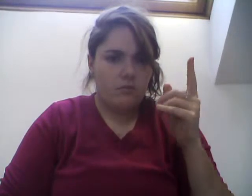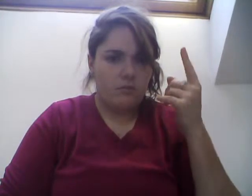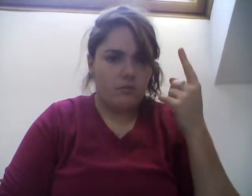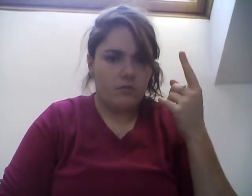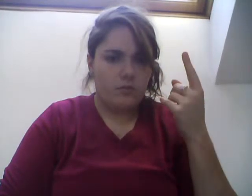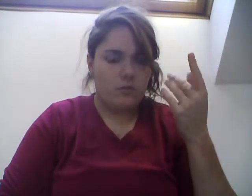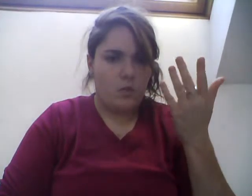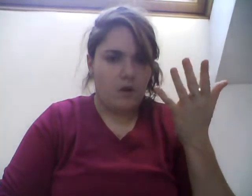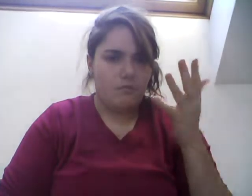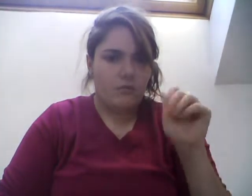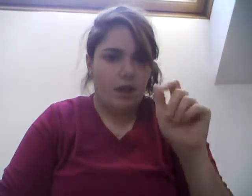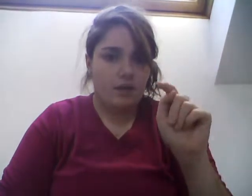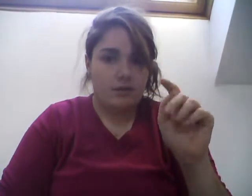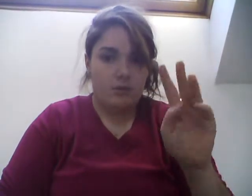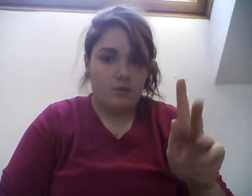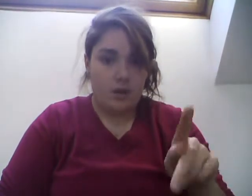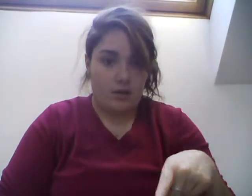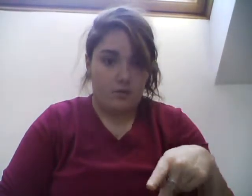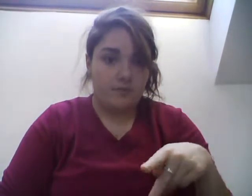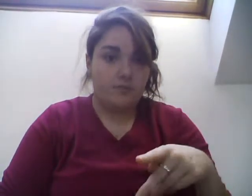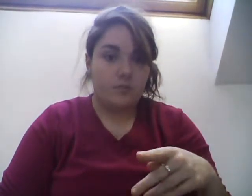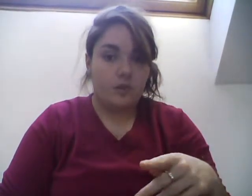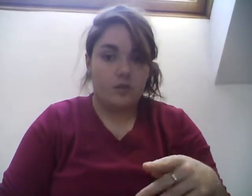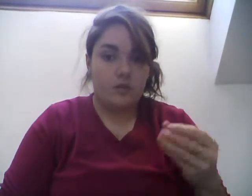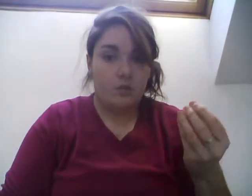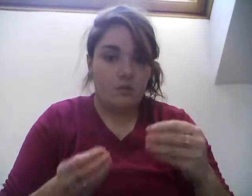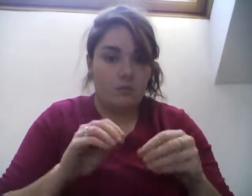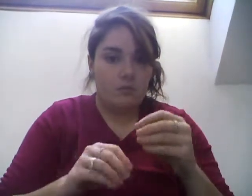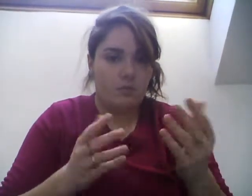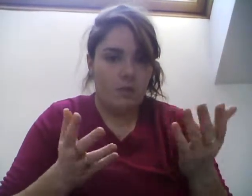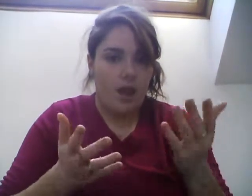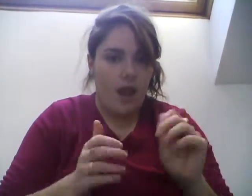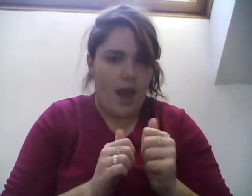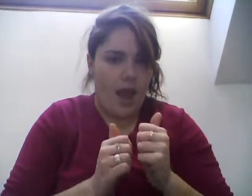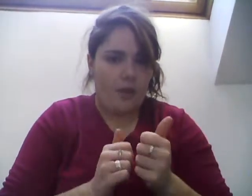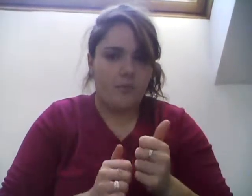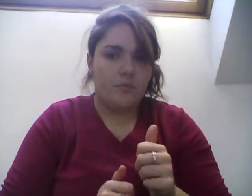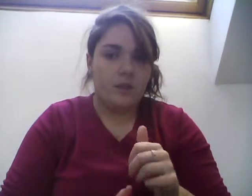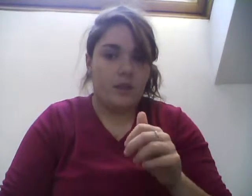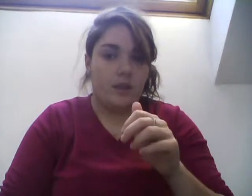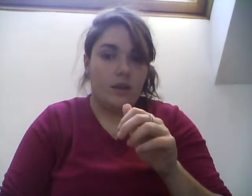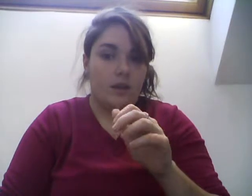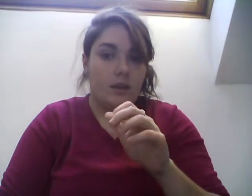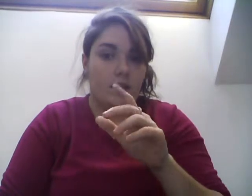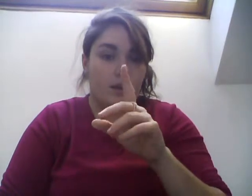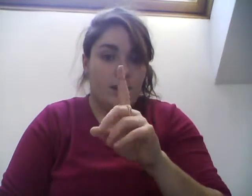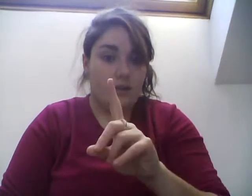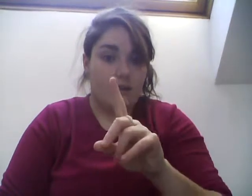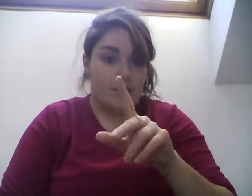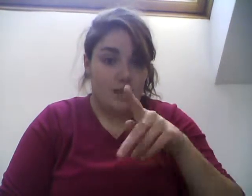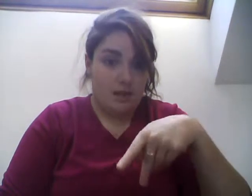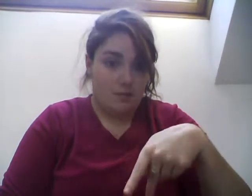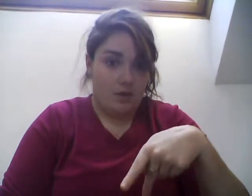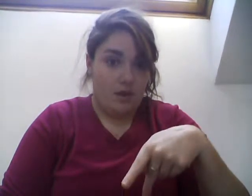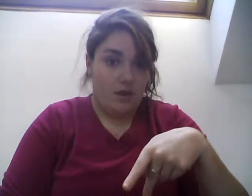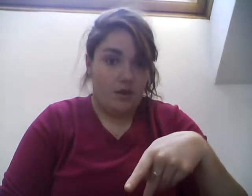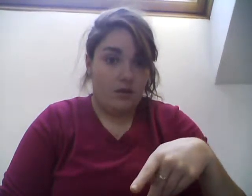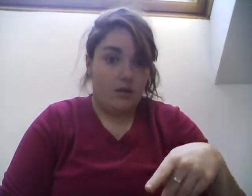ingredients to make ATP is a DP and a single P. So this stands for di